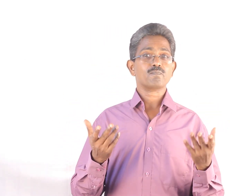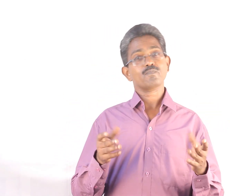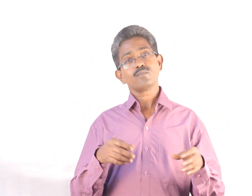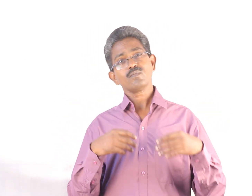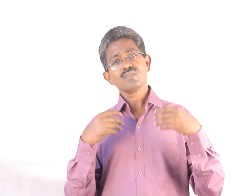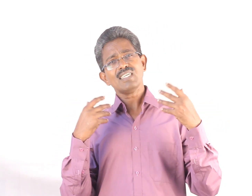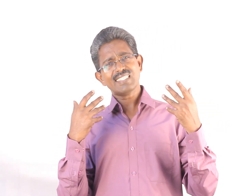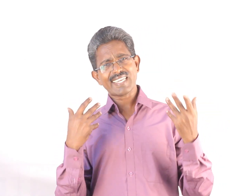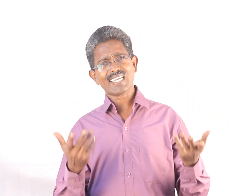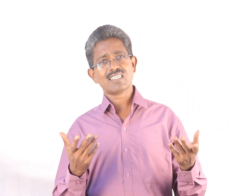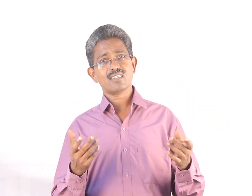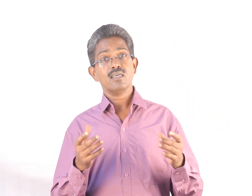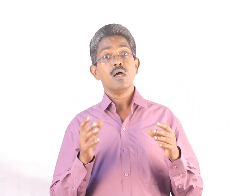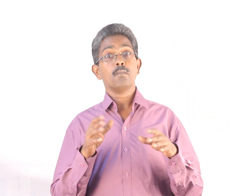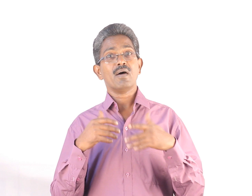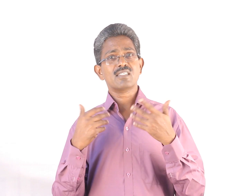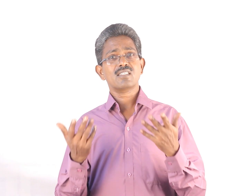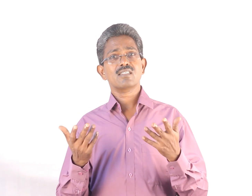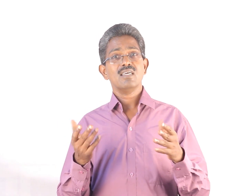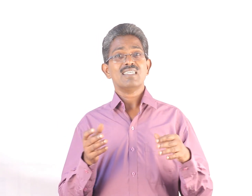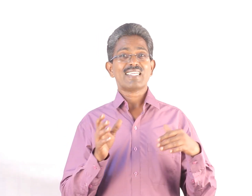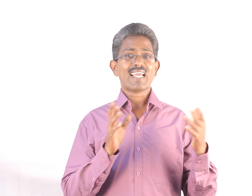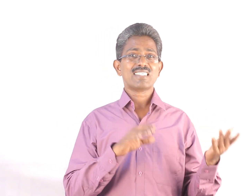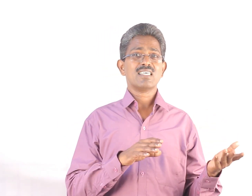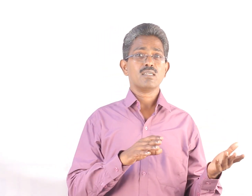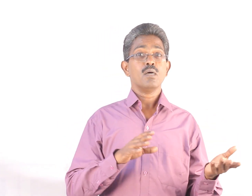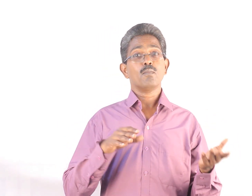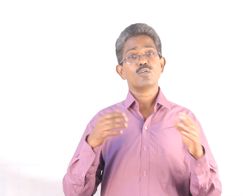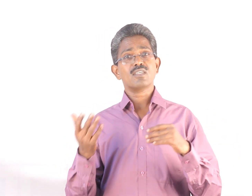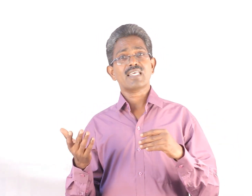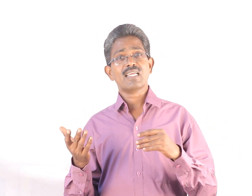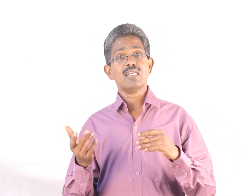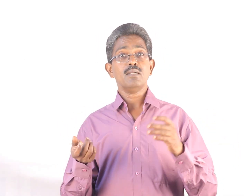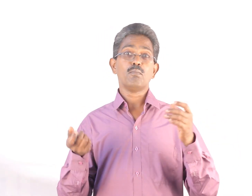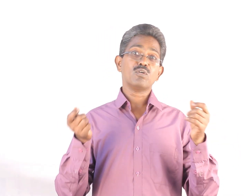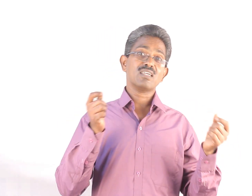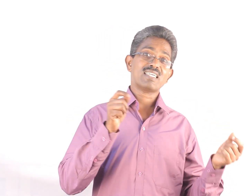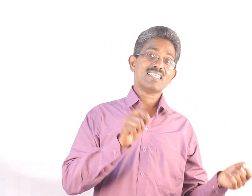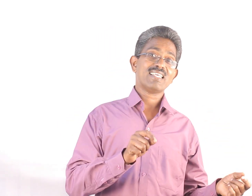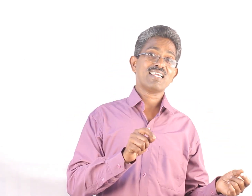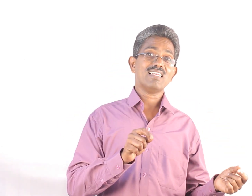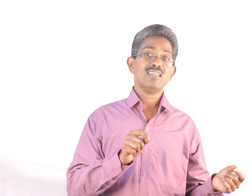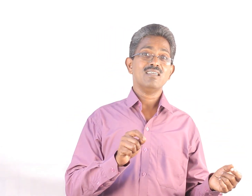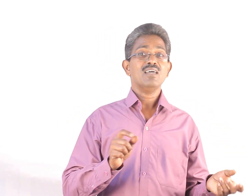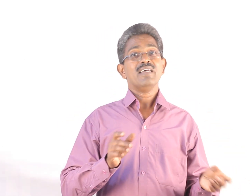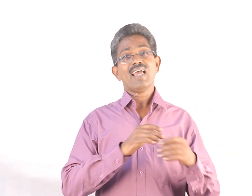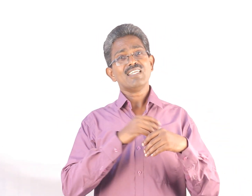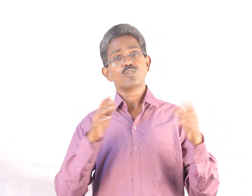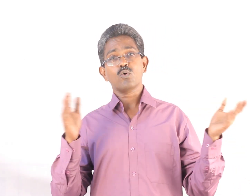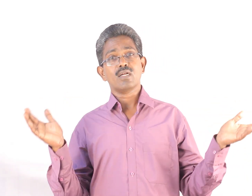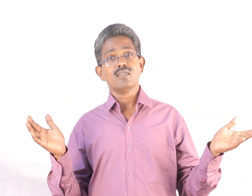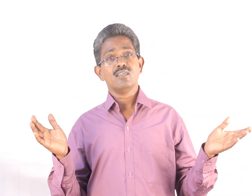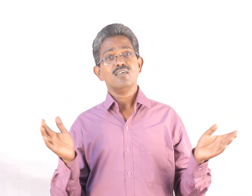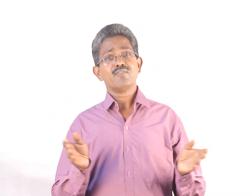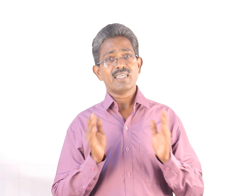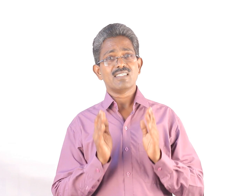trek, bus, tractor, motorcycle, motor-tricycle and so on. Friends,